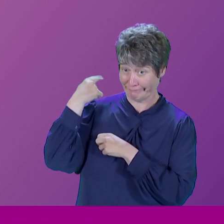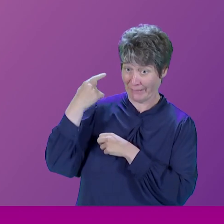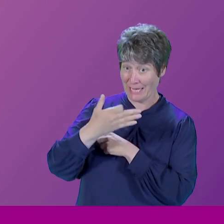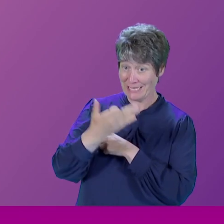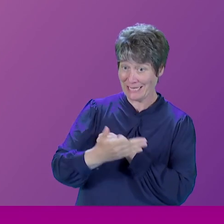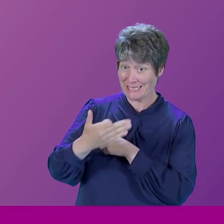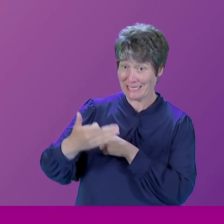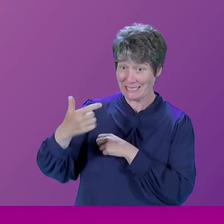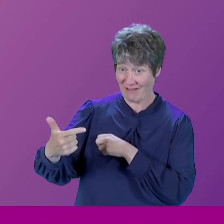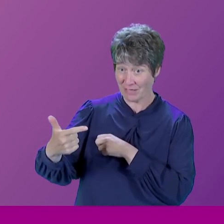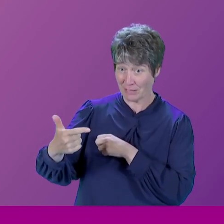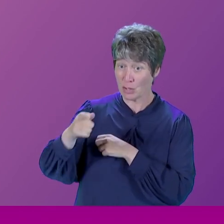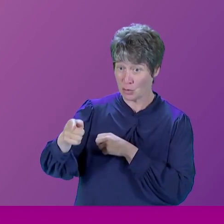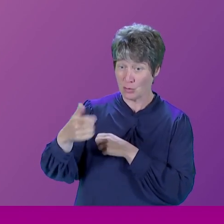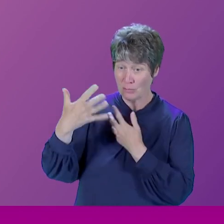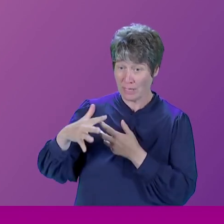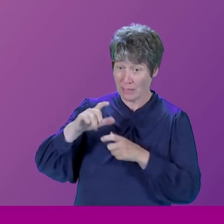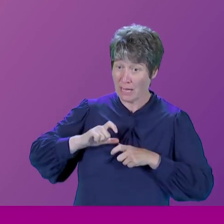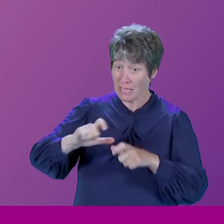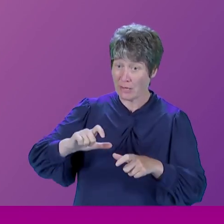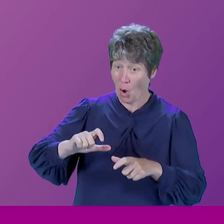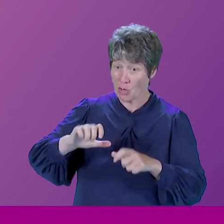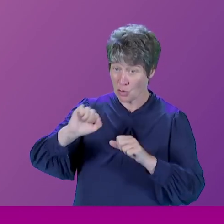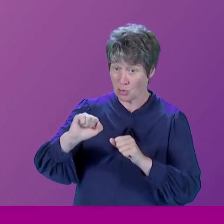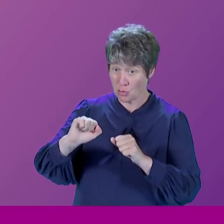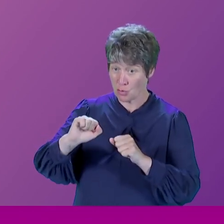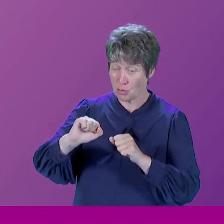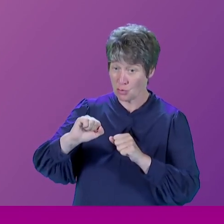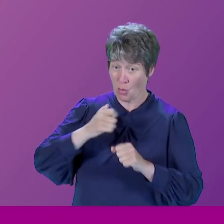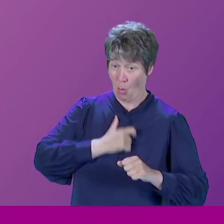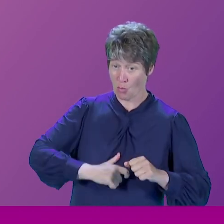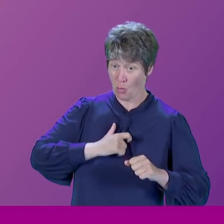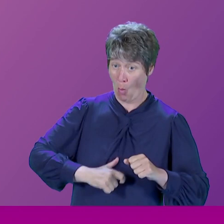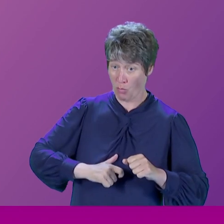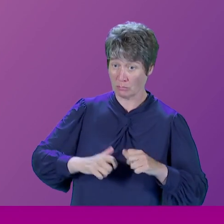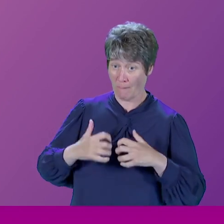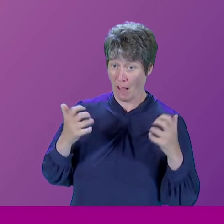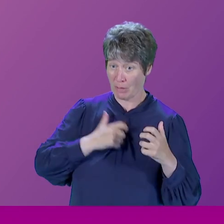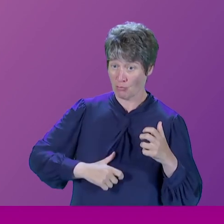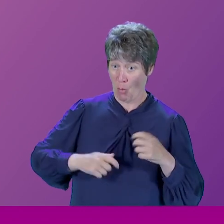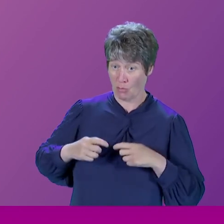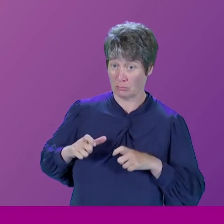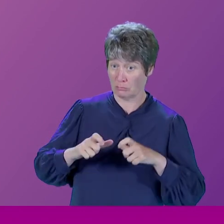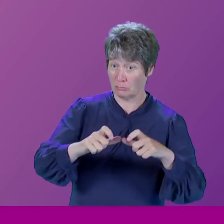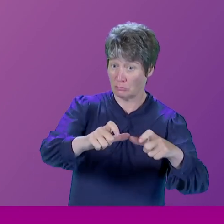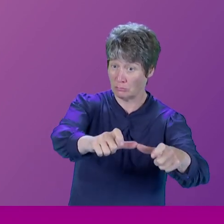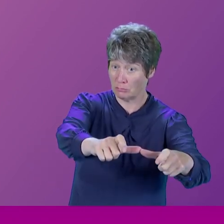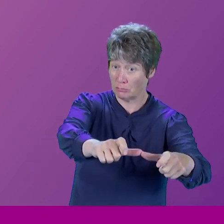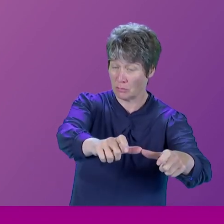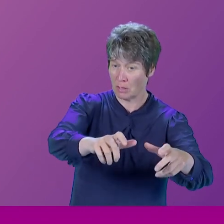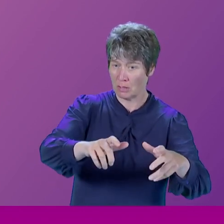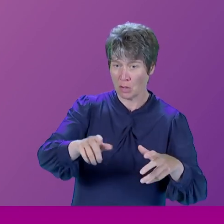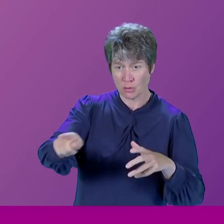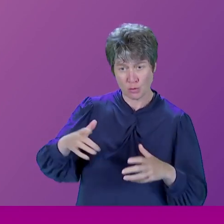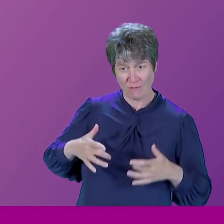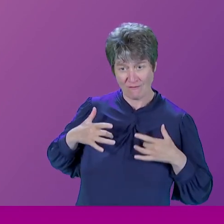what do you imagine your life would have been? Would there have been time for great railway